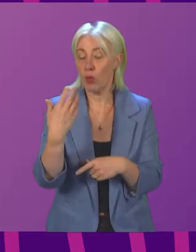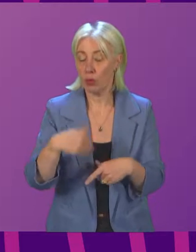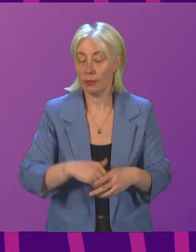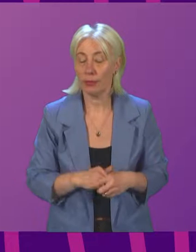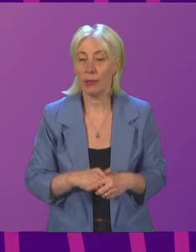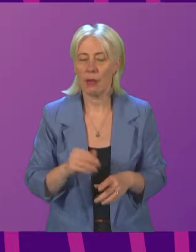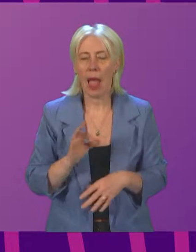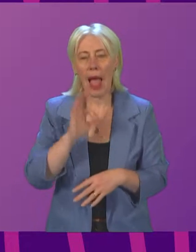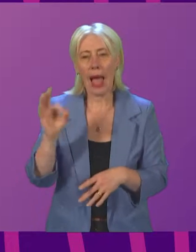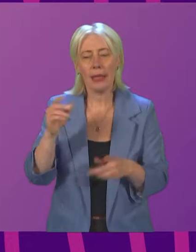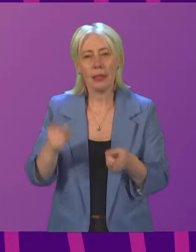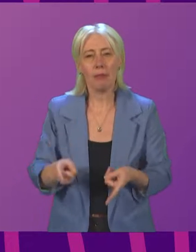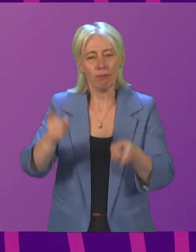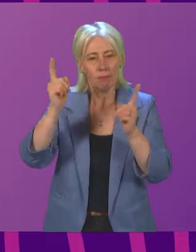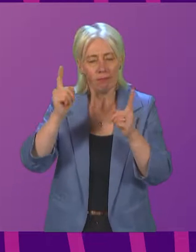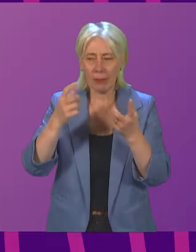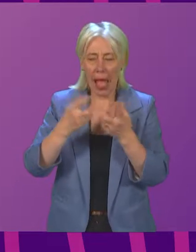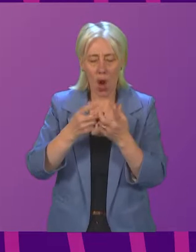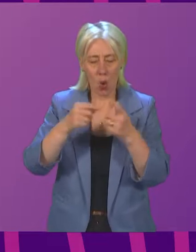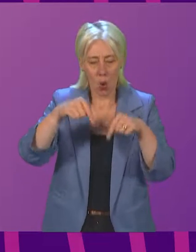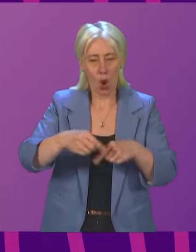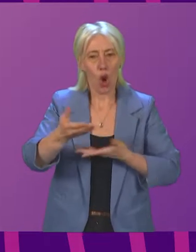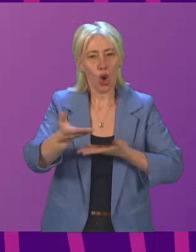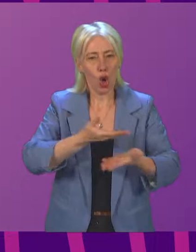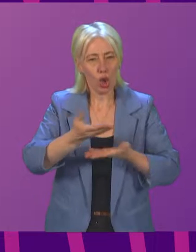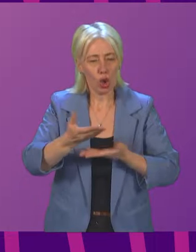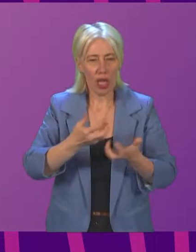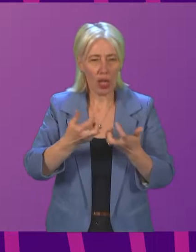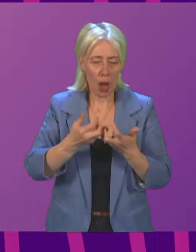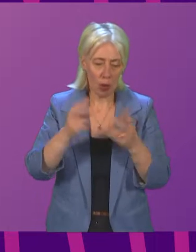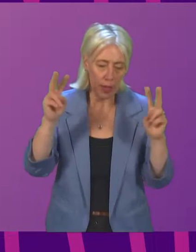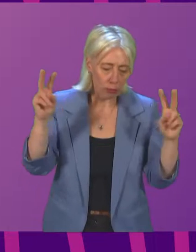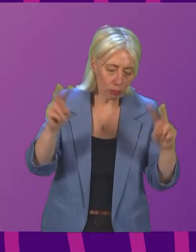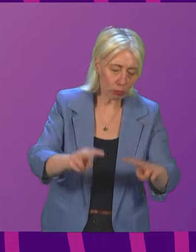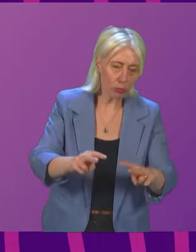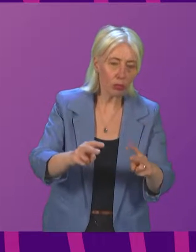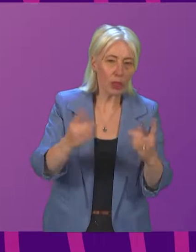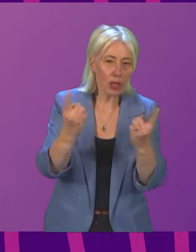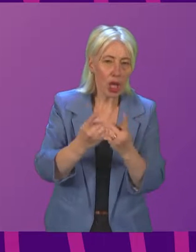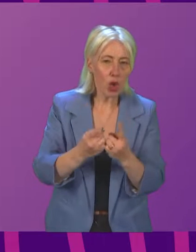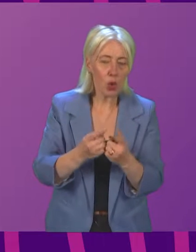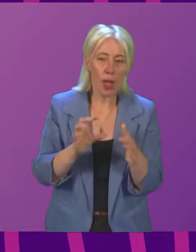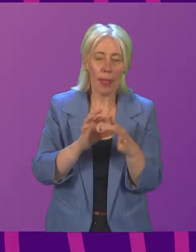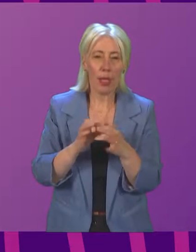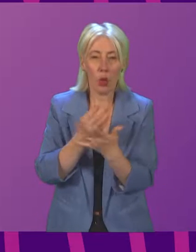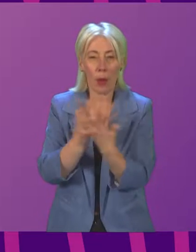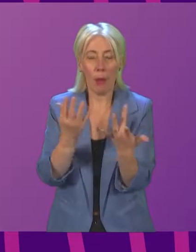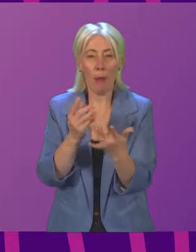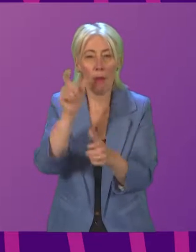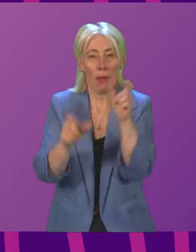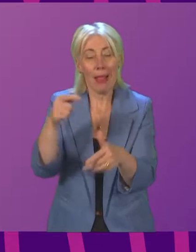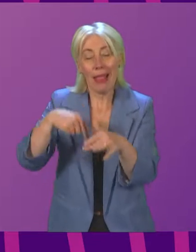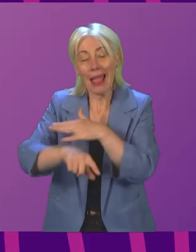Secretary to expand on how this consultation will look to tackle the issues of prison population and remand?